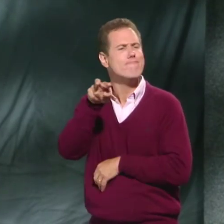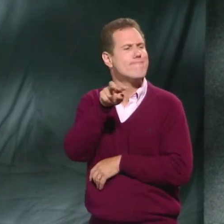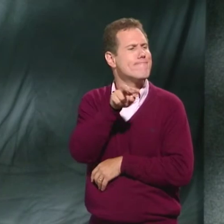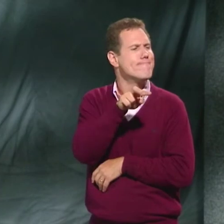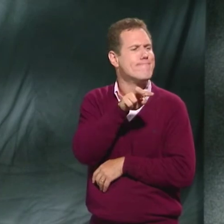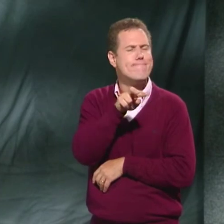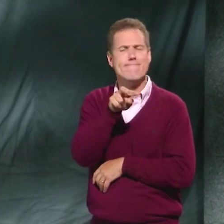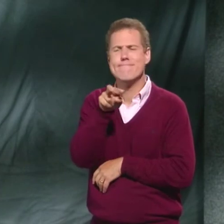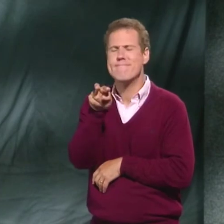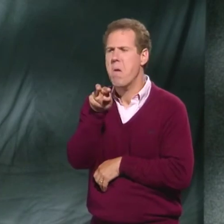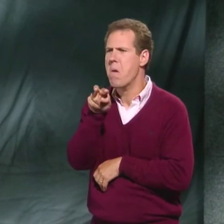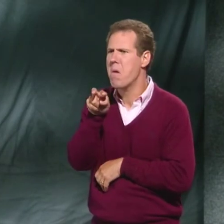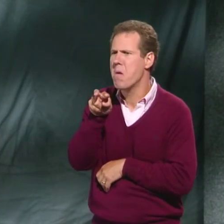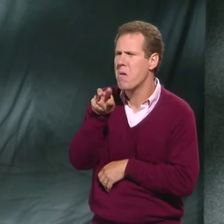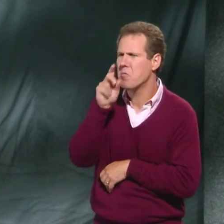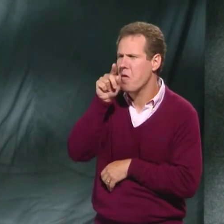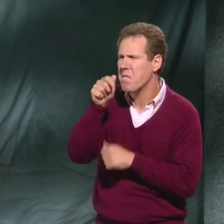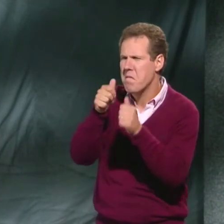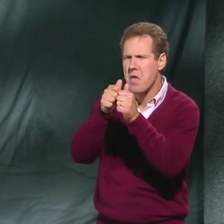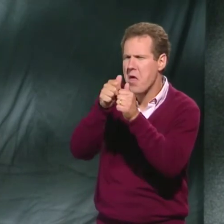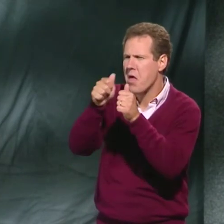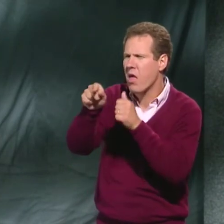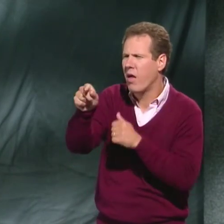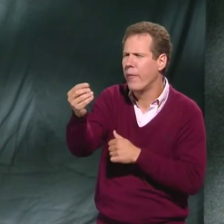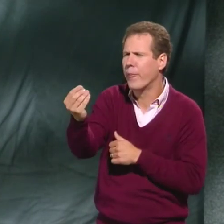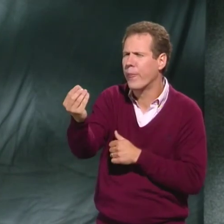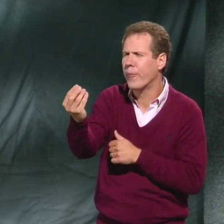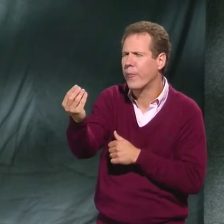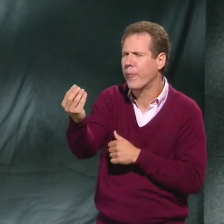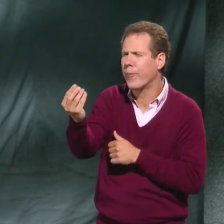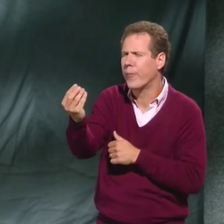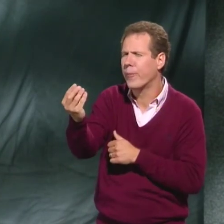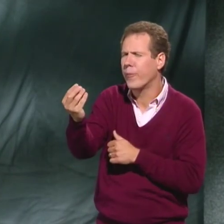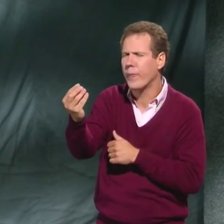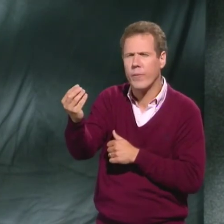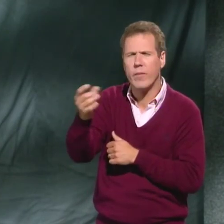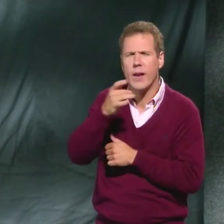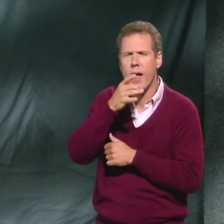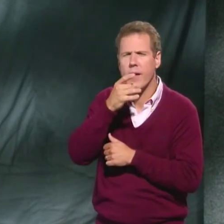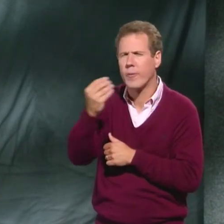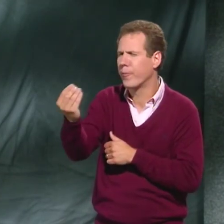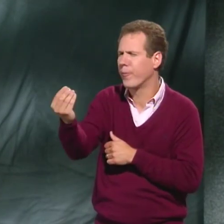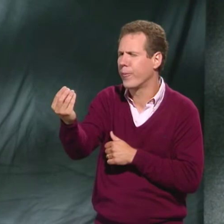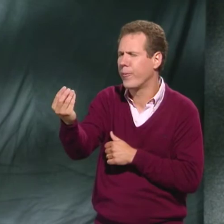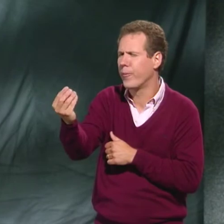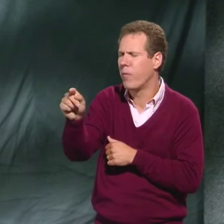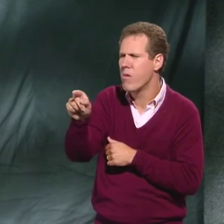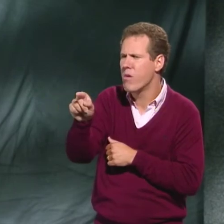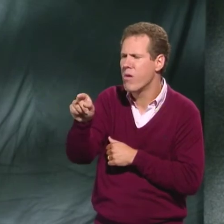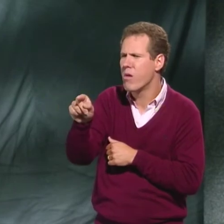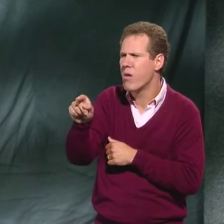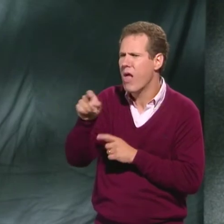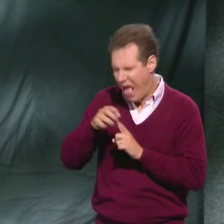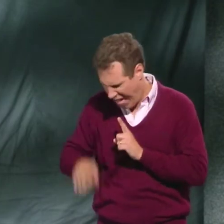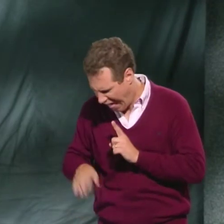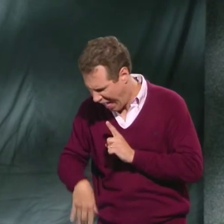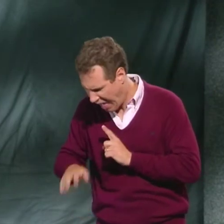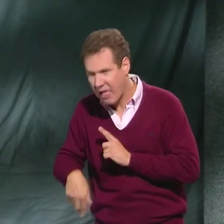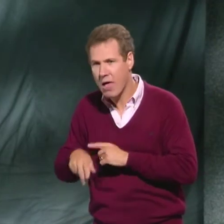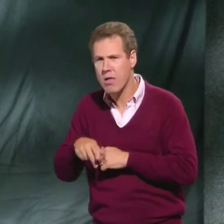looked out over the land. Far away, he saw a small light flickering, so he called to the cat and said, "'Hey, it looks like there's a house